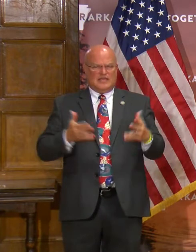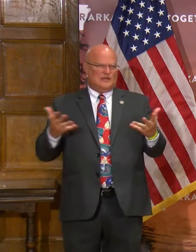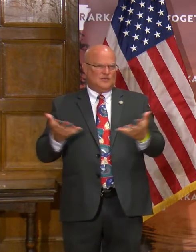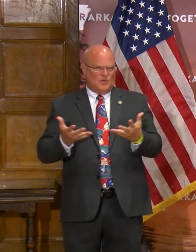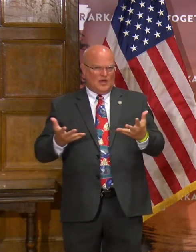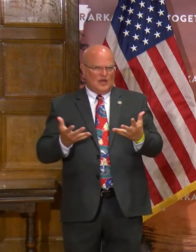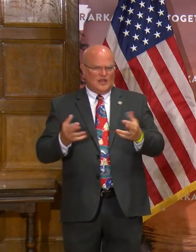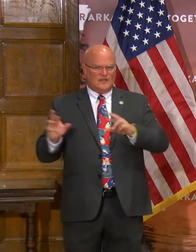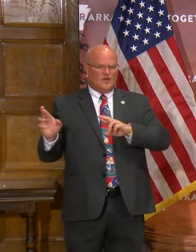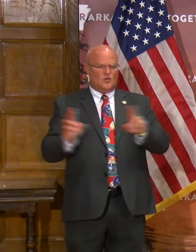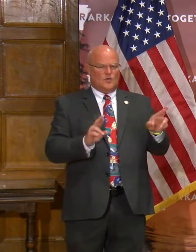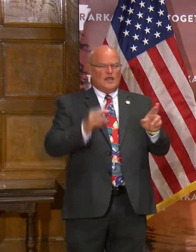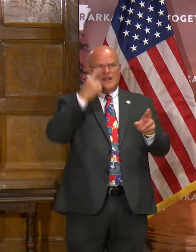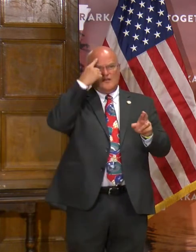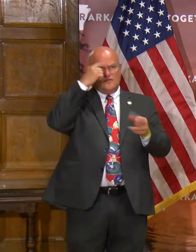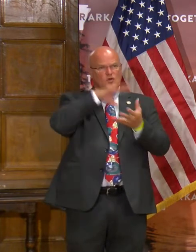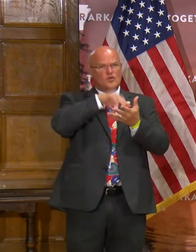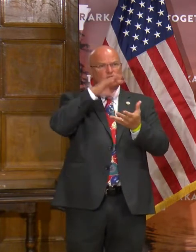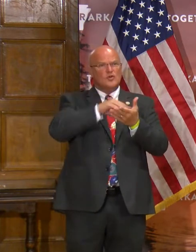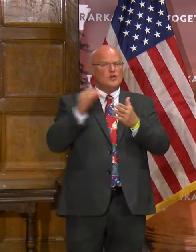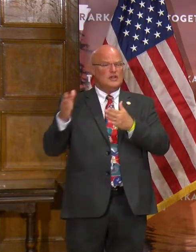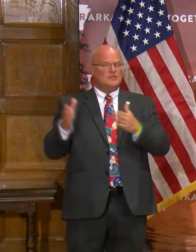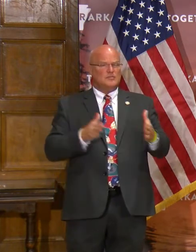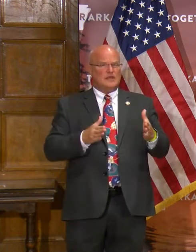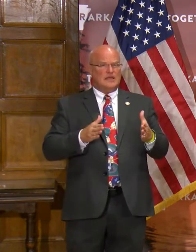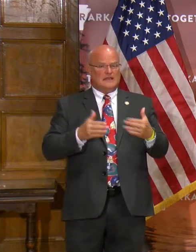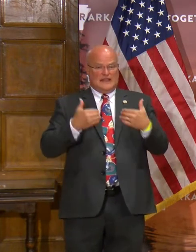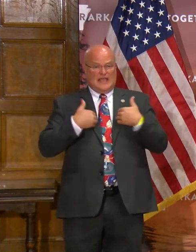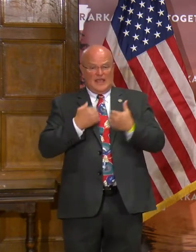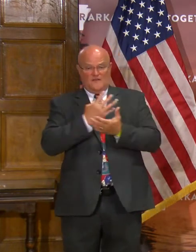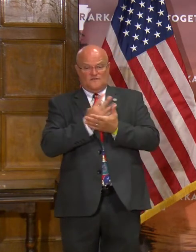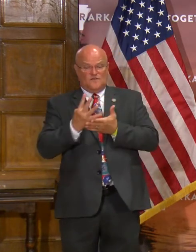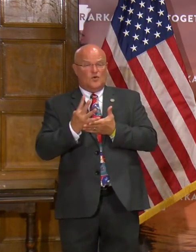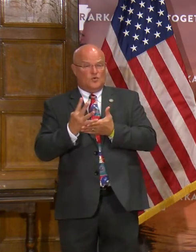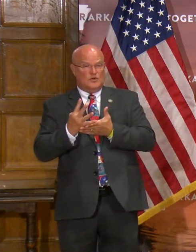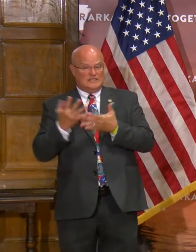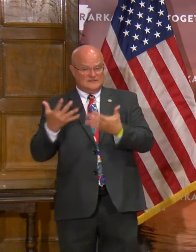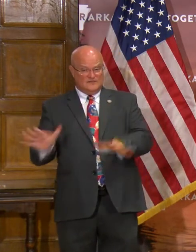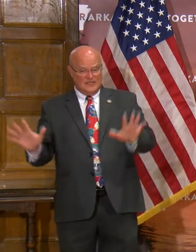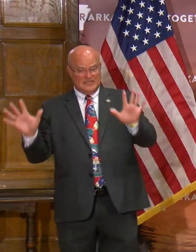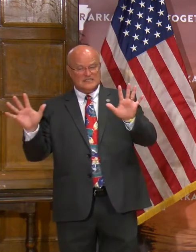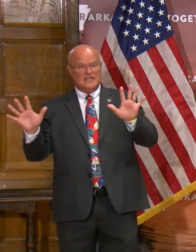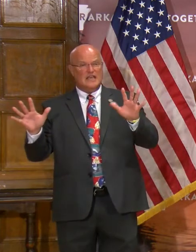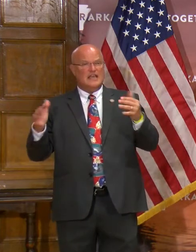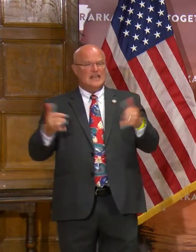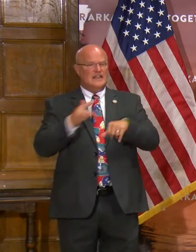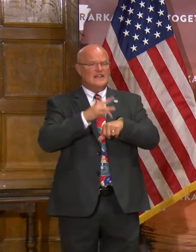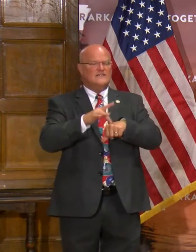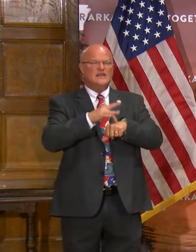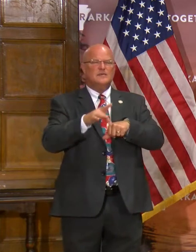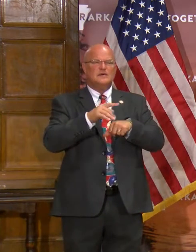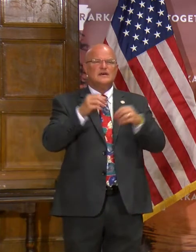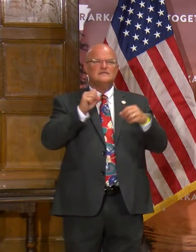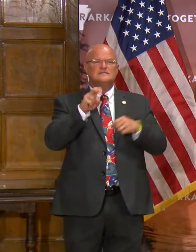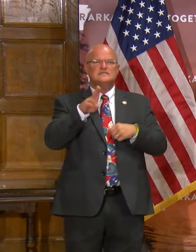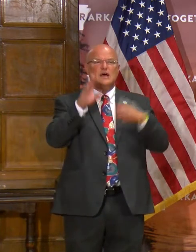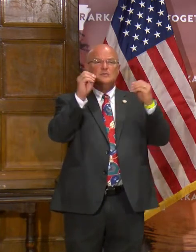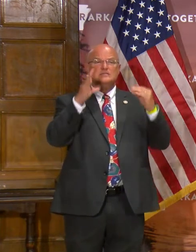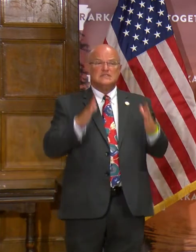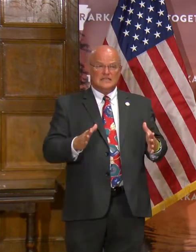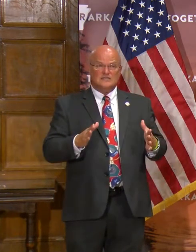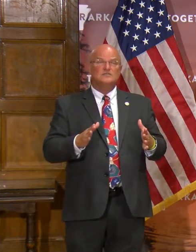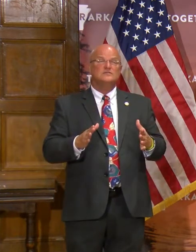-for-learning plan that might be necessary now that they have four weeks behind them? And the availability of substitute teachers is